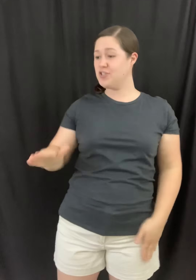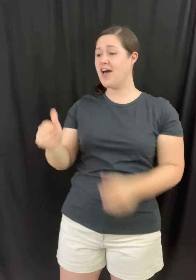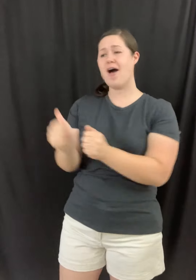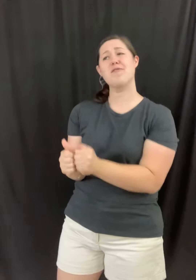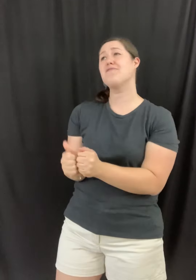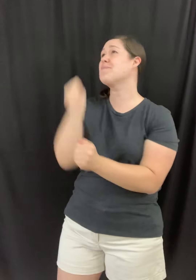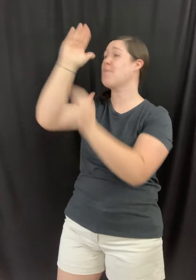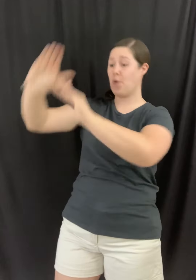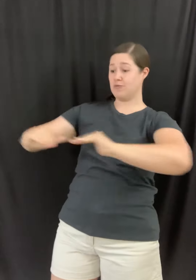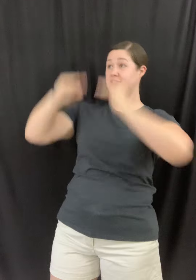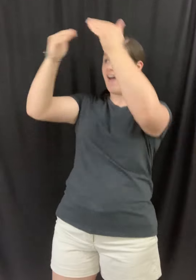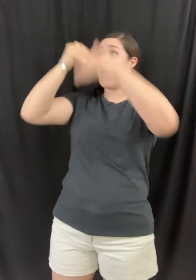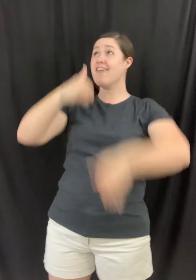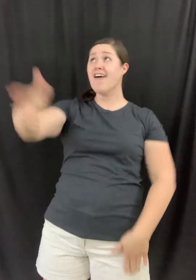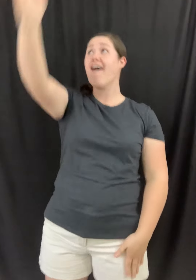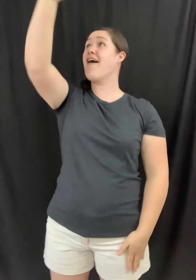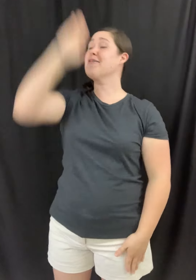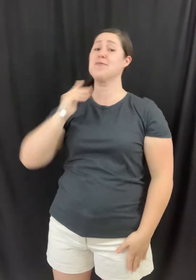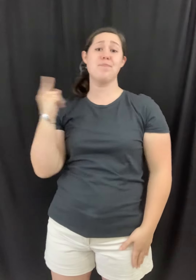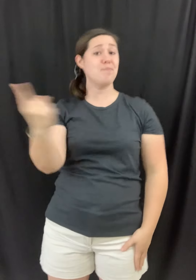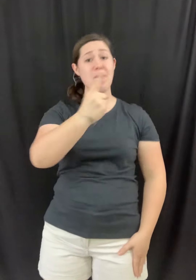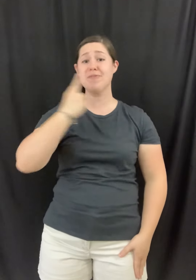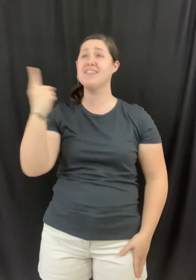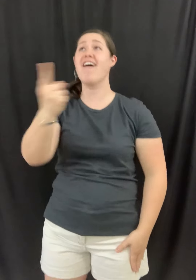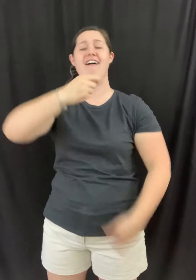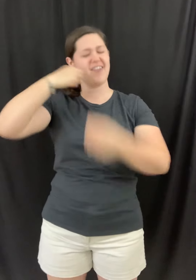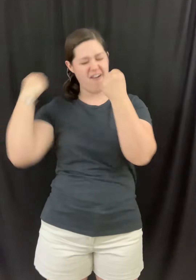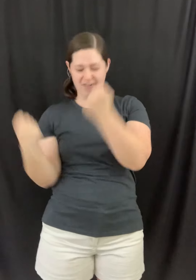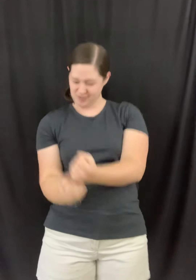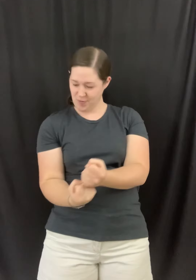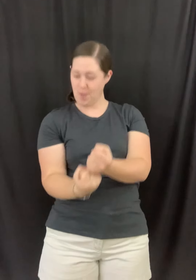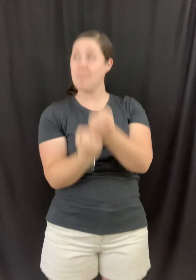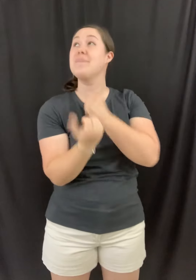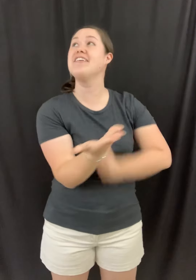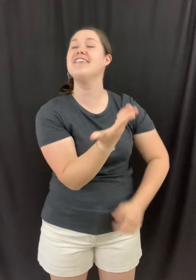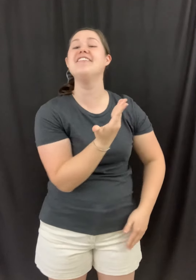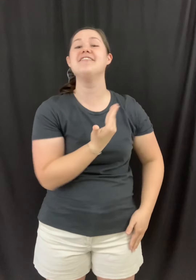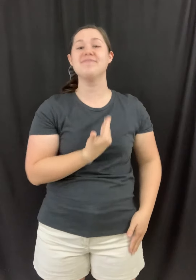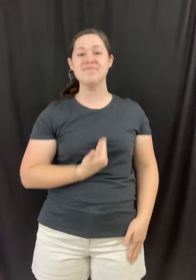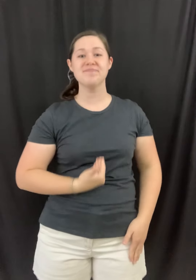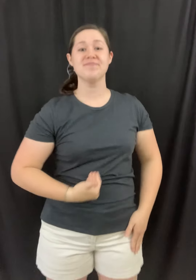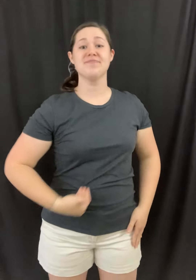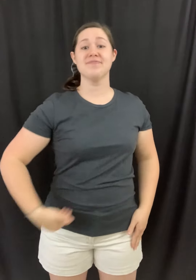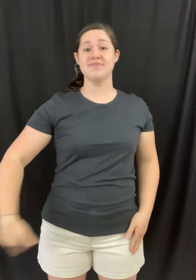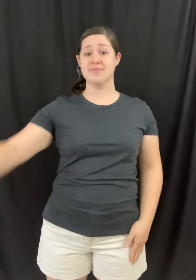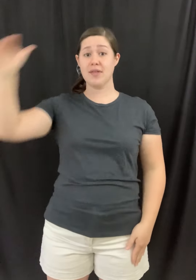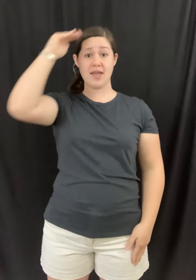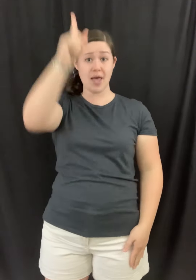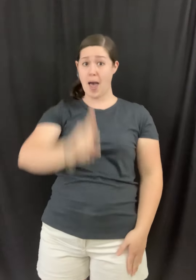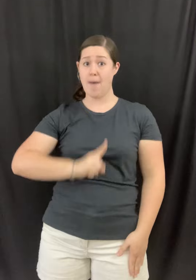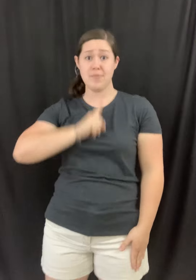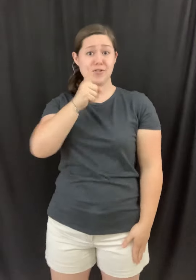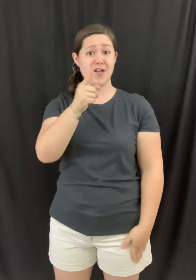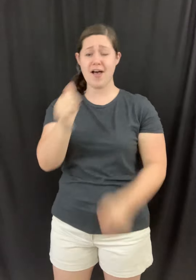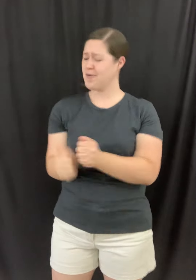child, most high-dive for me Who I am, I'm a child,